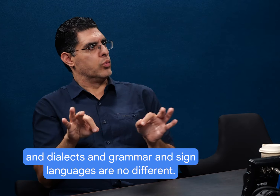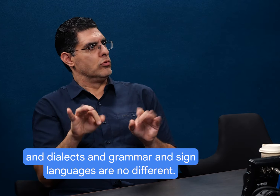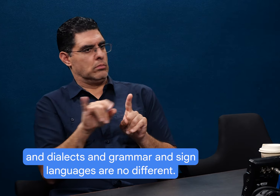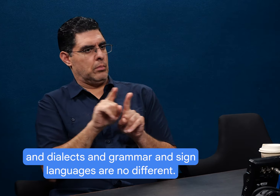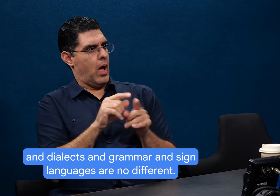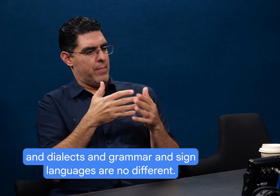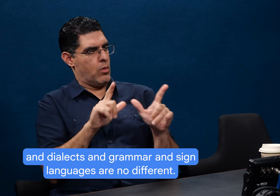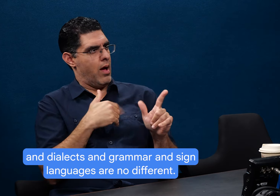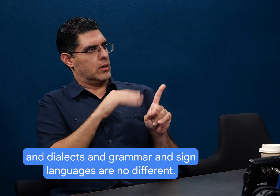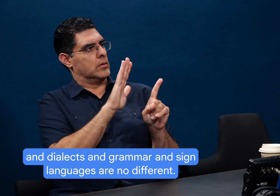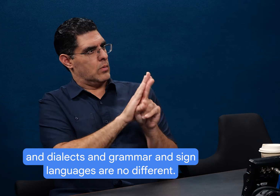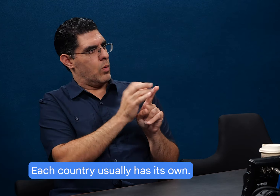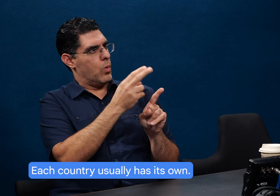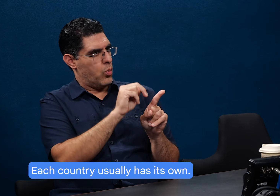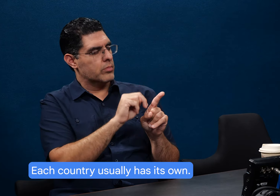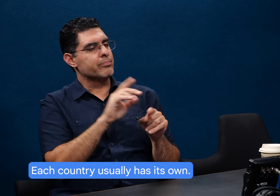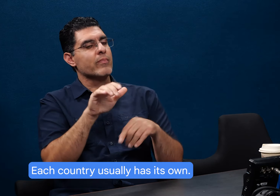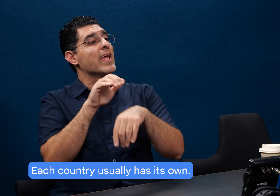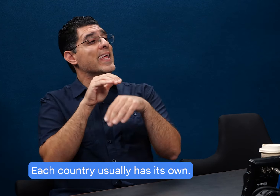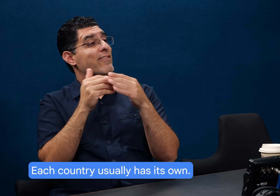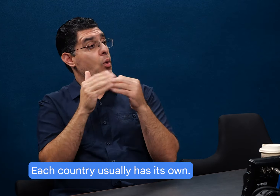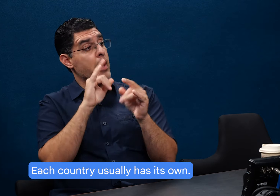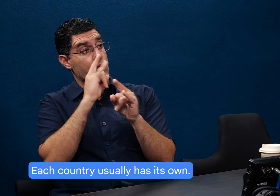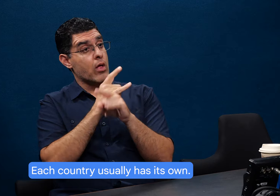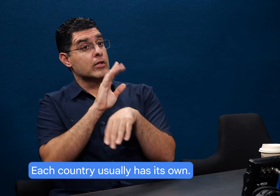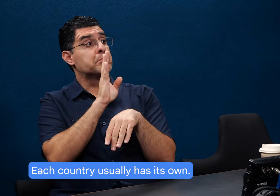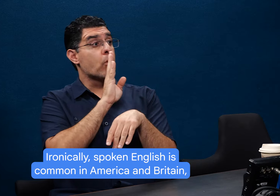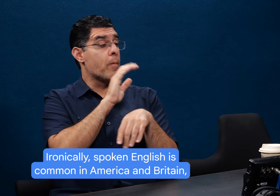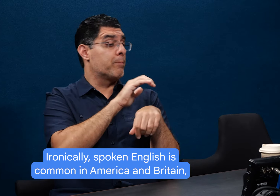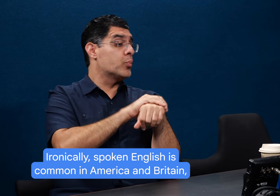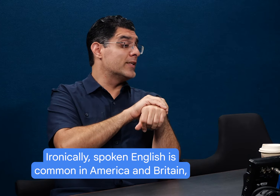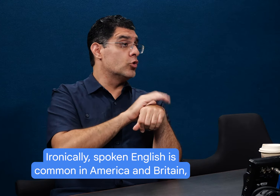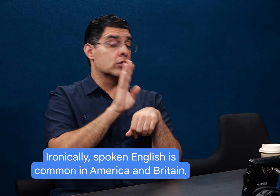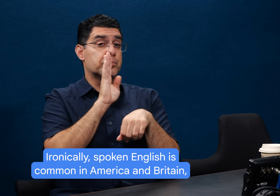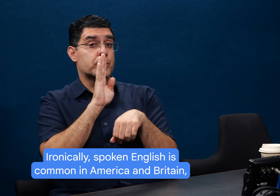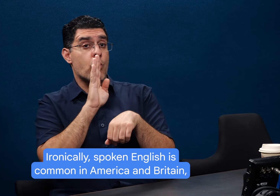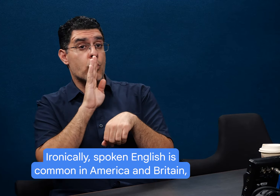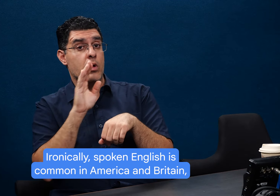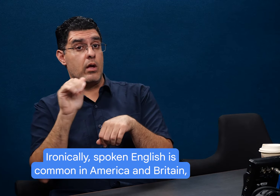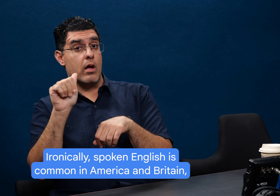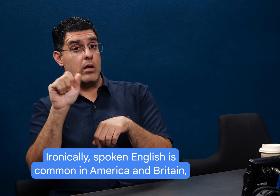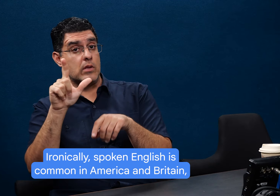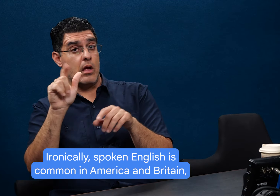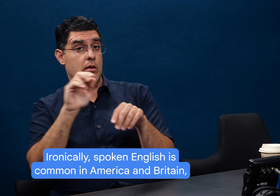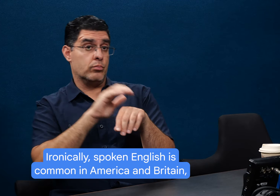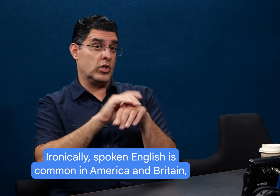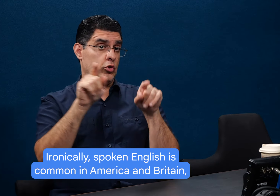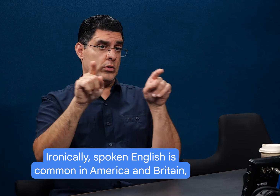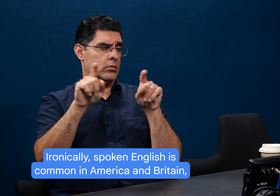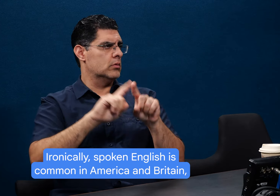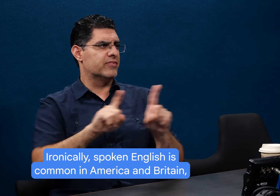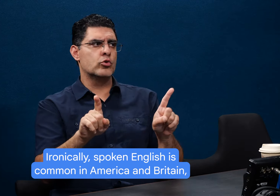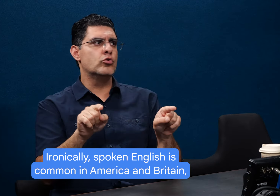are no different. Right. They, each country usually has its own. Ironically, spoken English is common